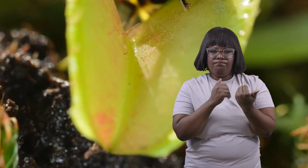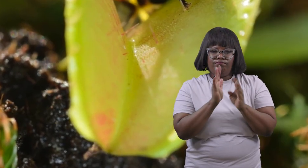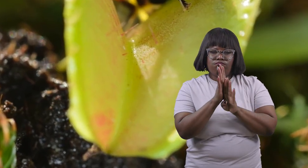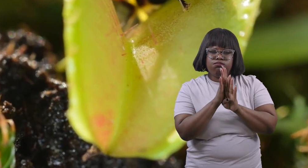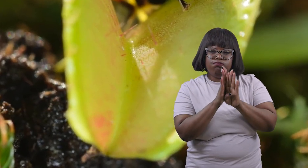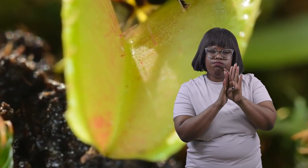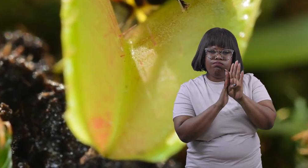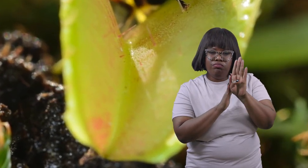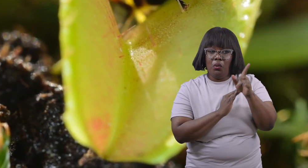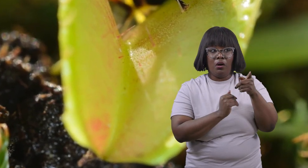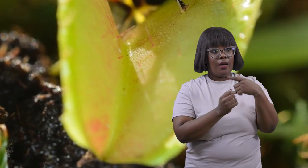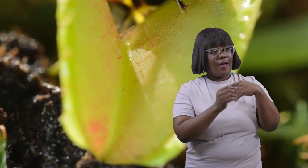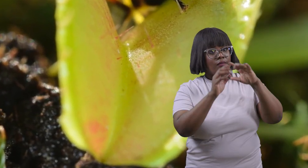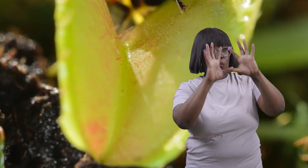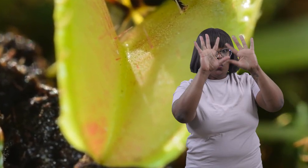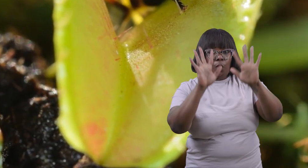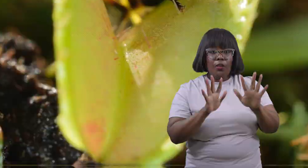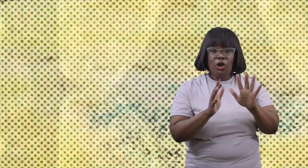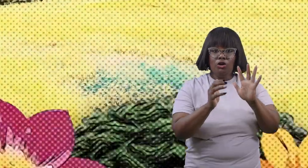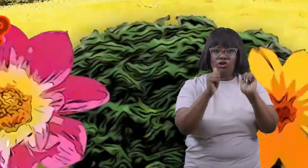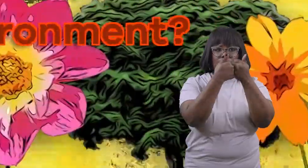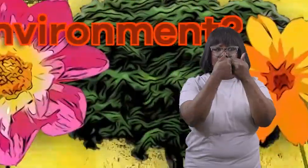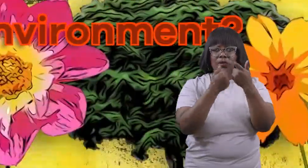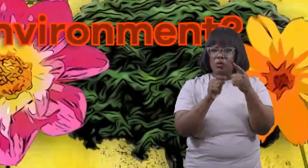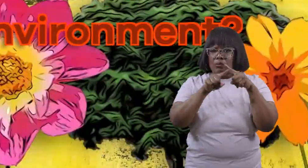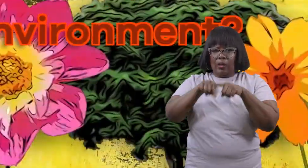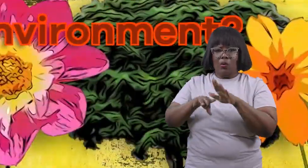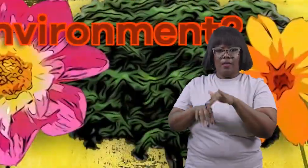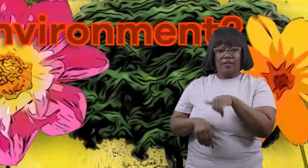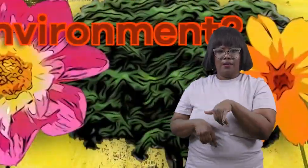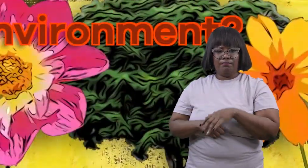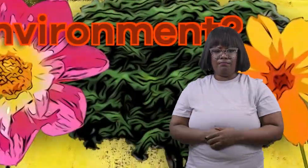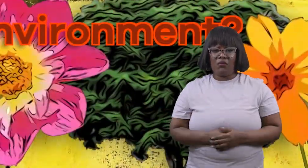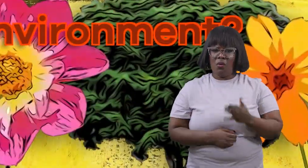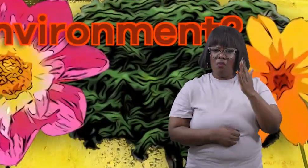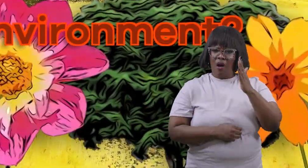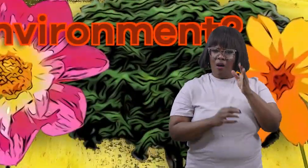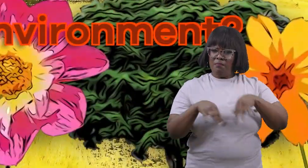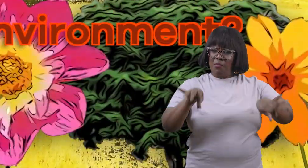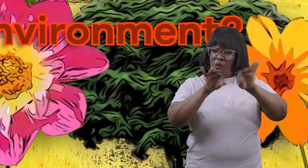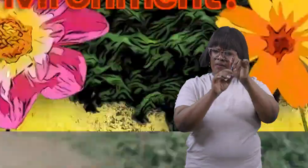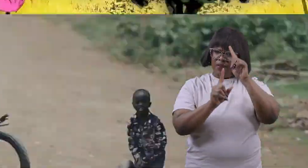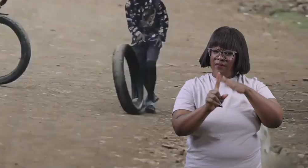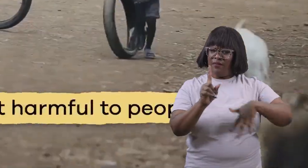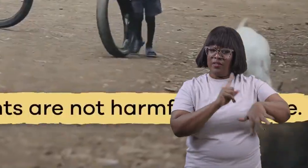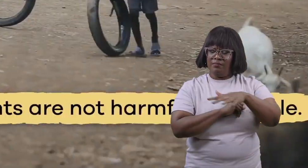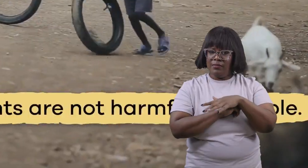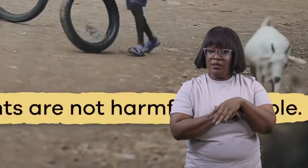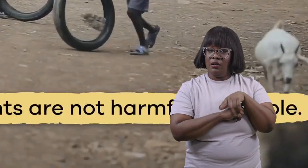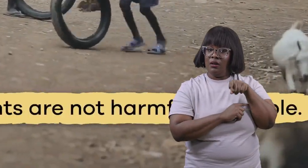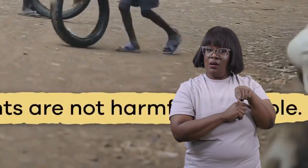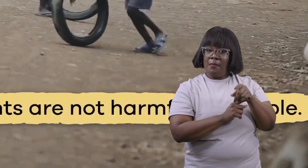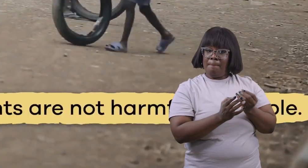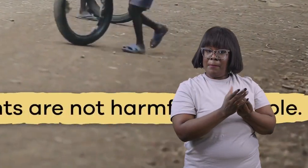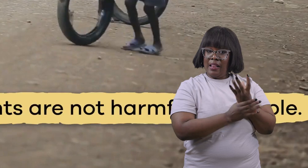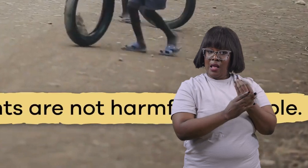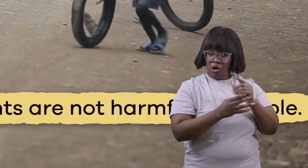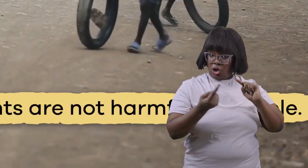in challenging conditions why are they important to the environment carnivorous plants are not harmful to